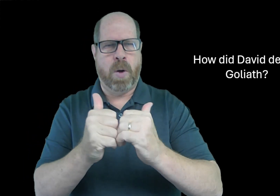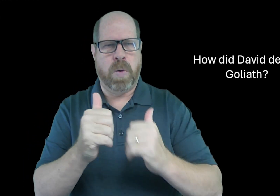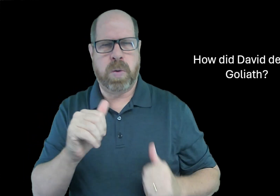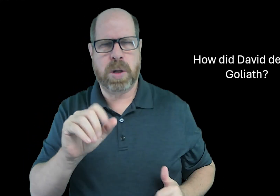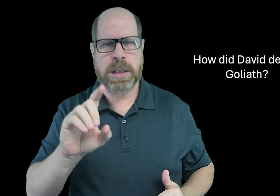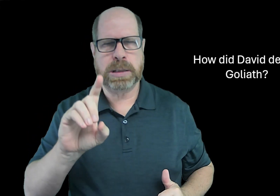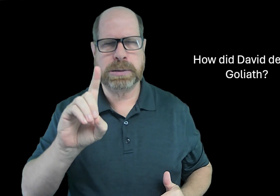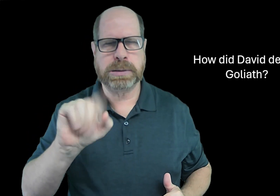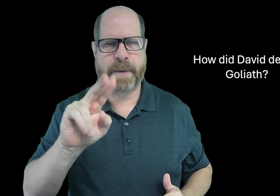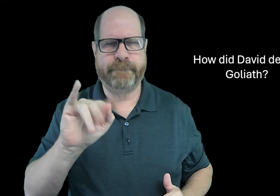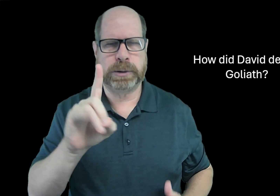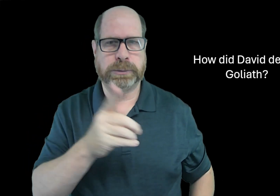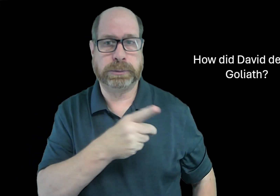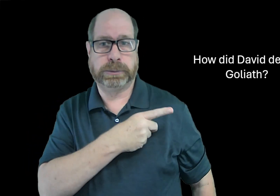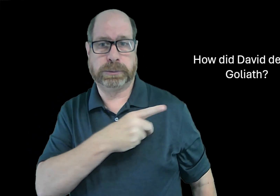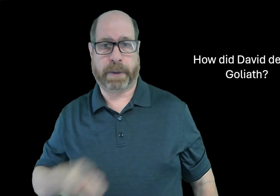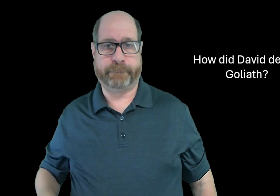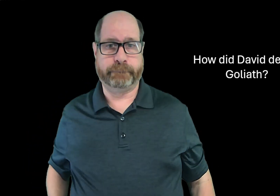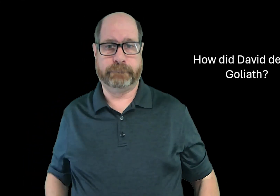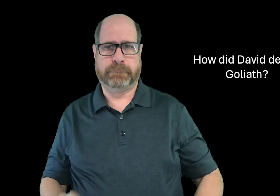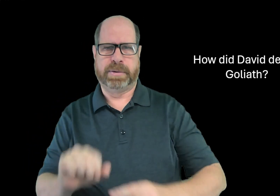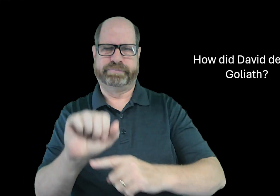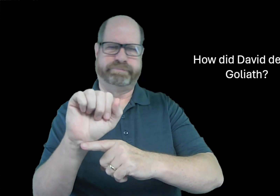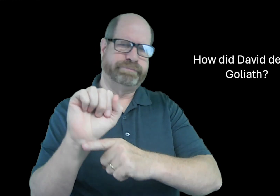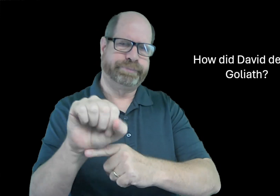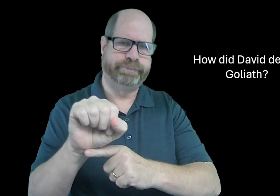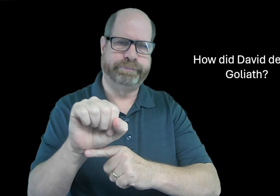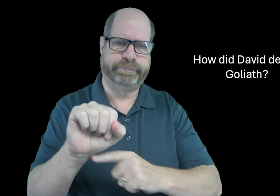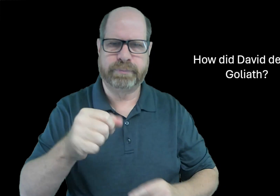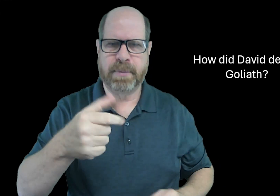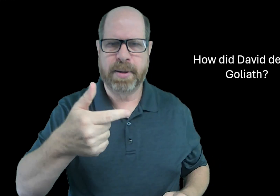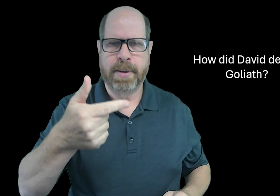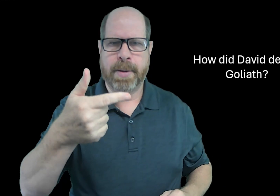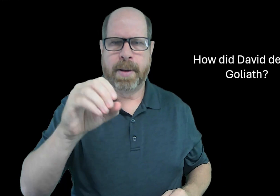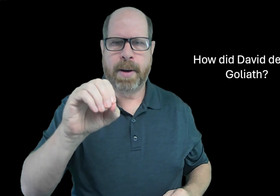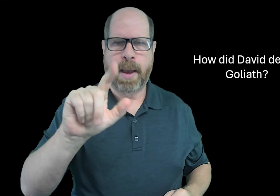How did David defeat Goliath?